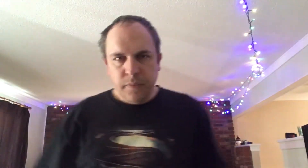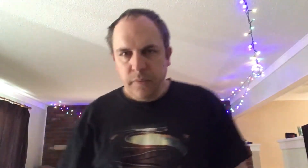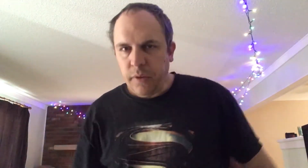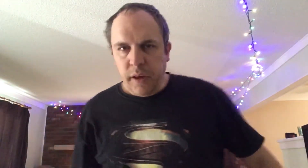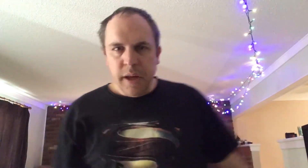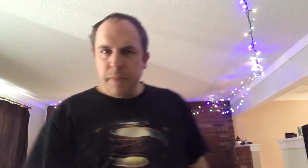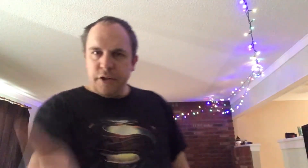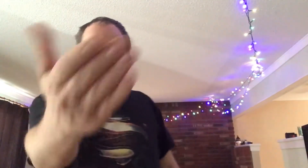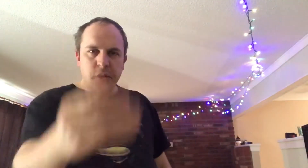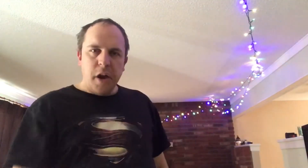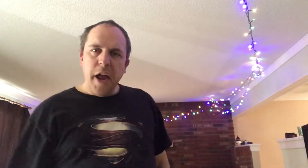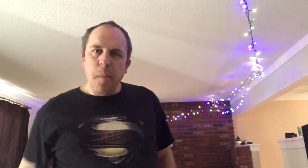can be just through yay